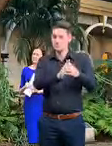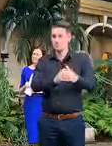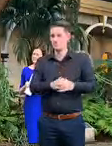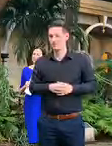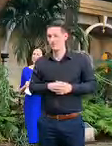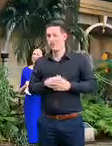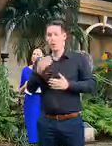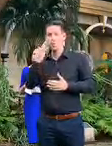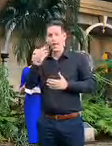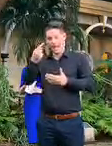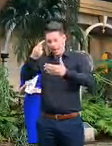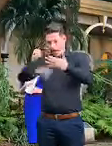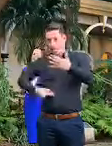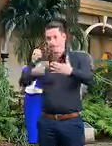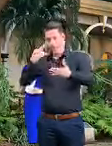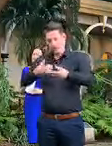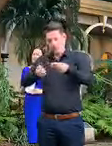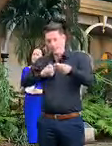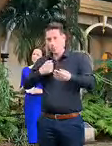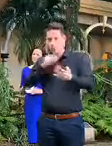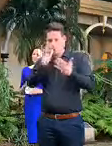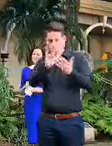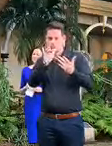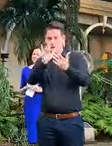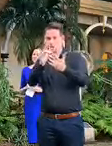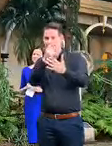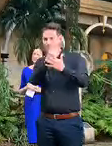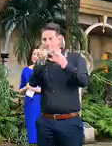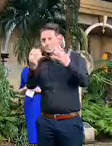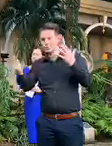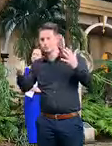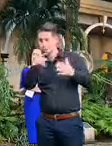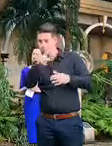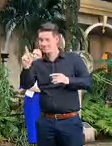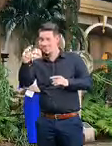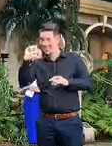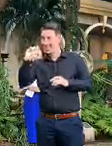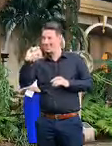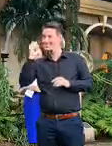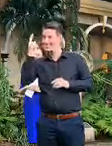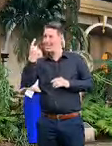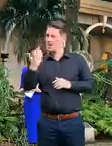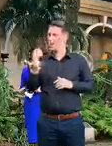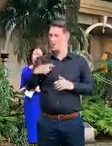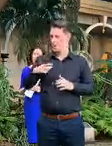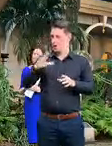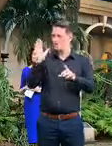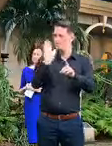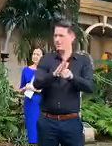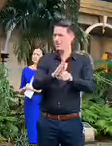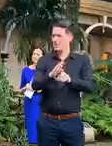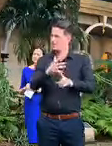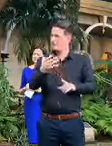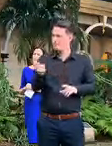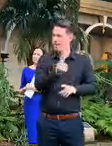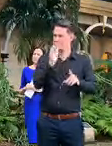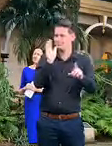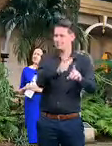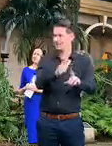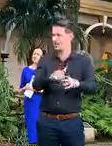of names we'll be contacting them to make sure that they understand that that is what they must do